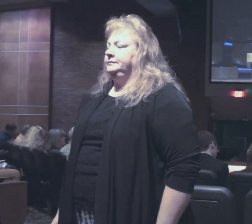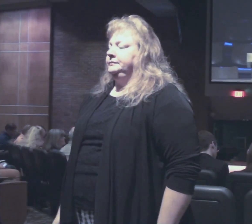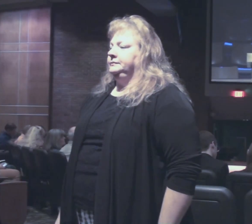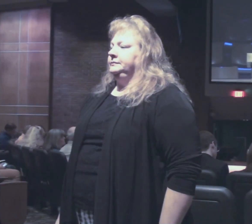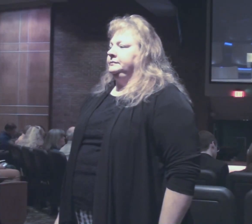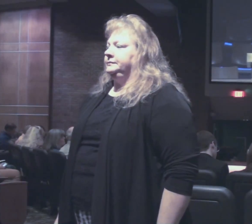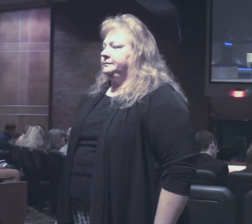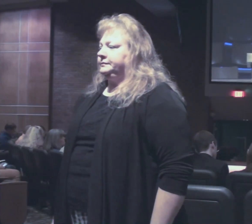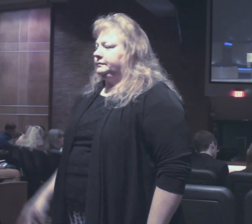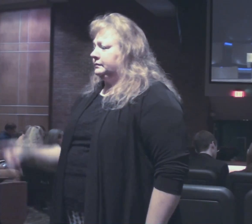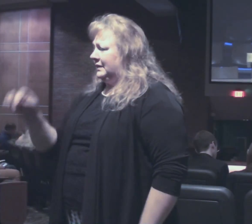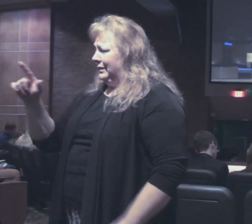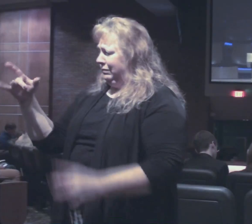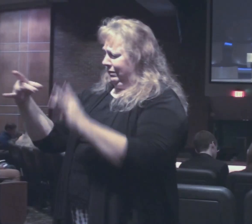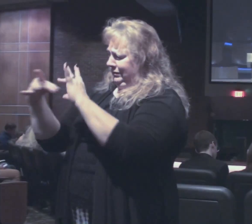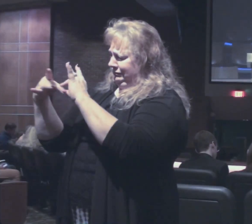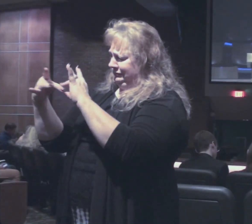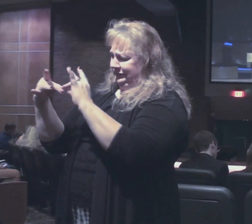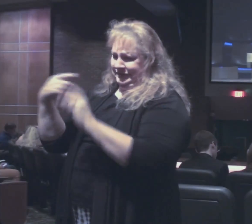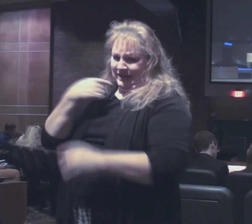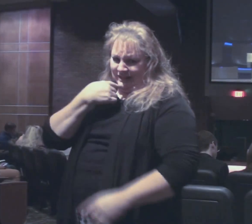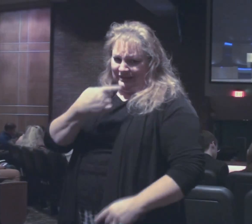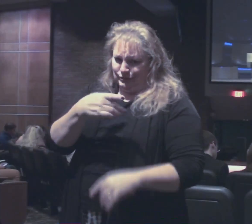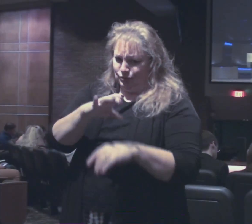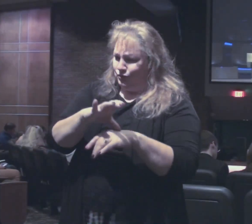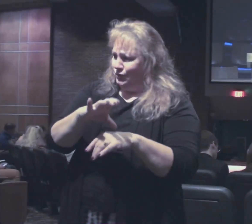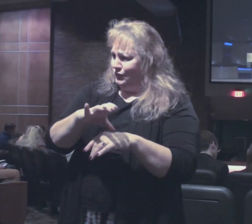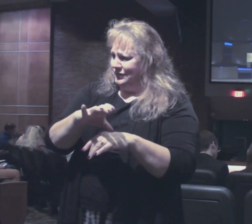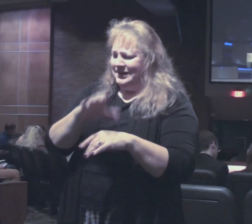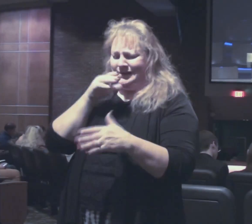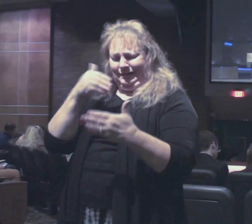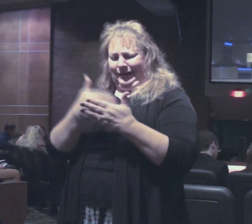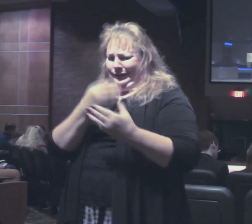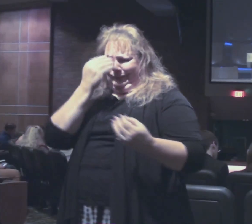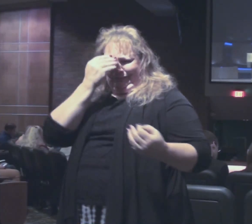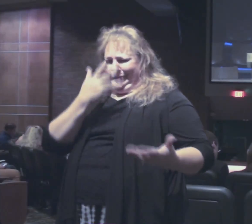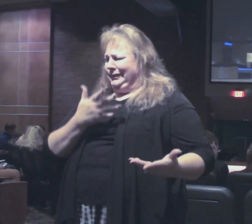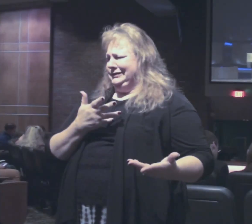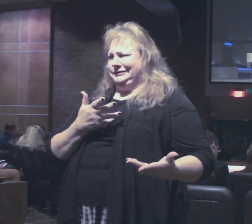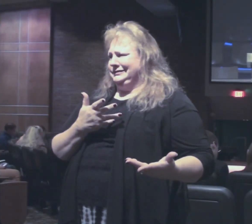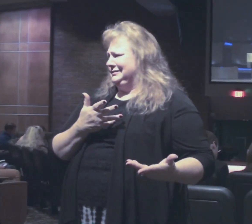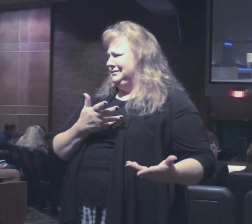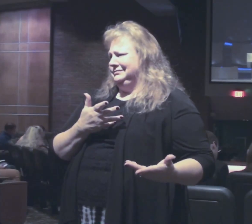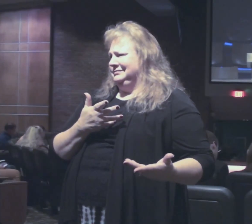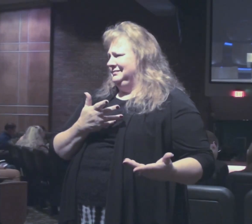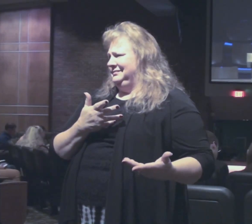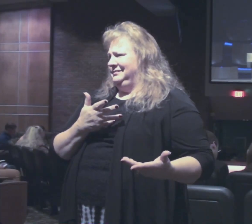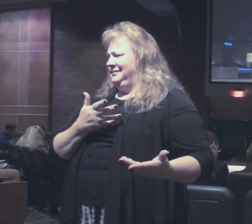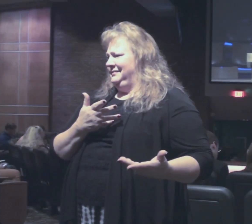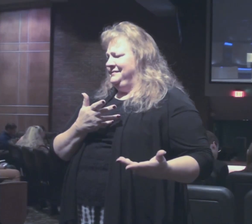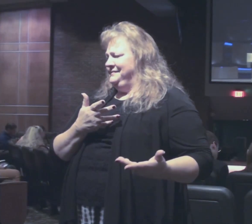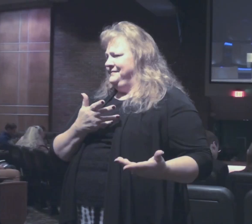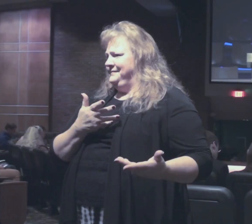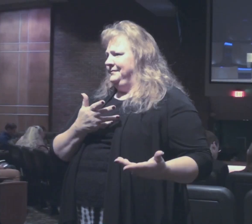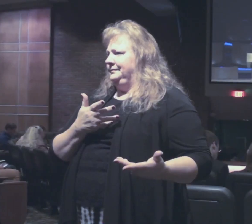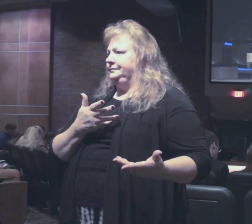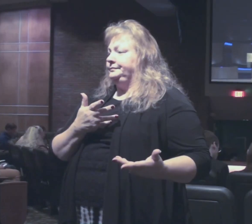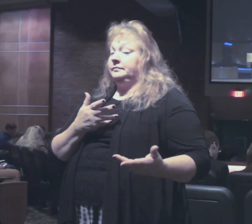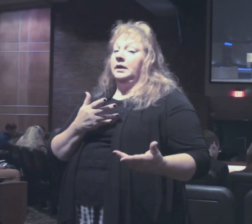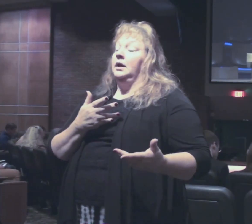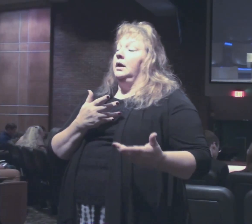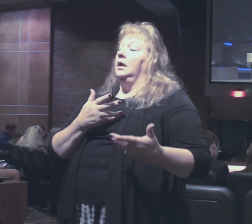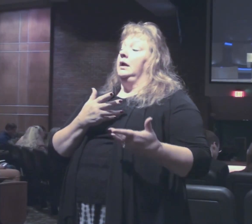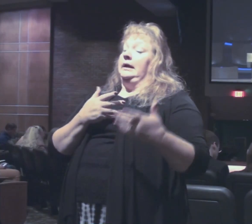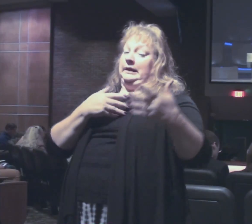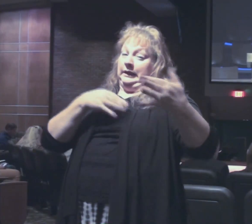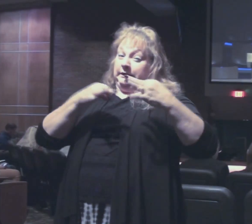You see, what Paul is saying here is not new information. Now there is